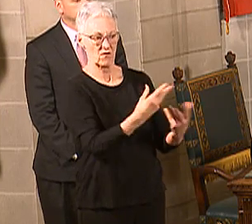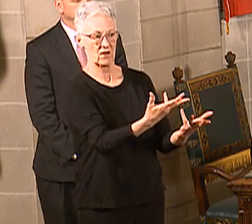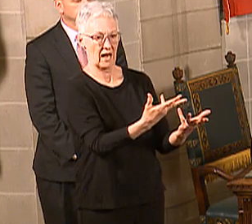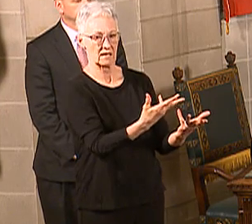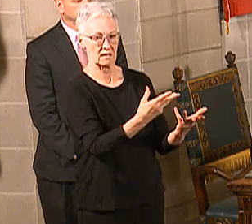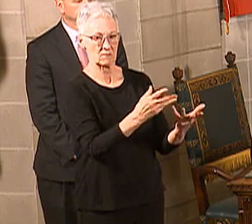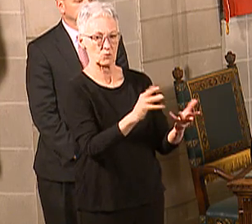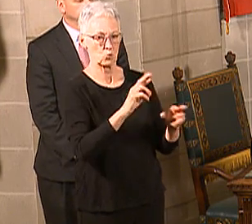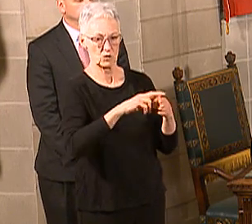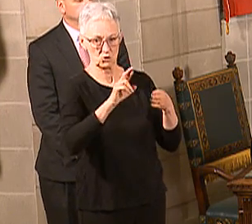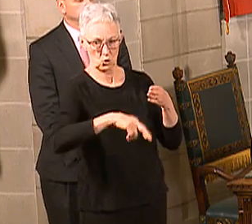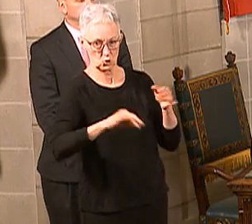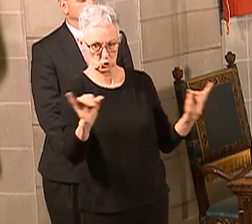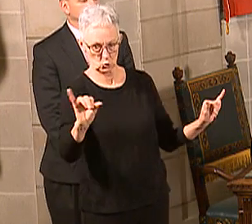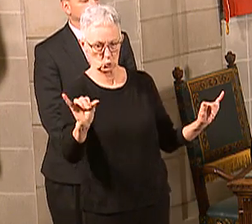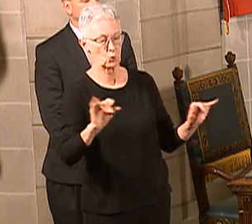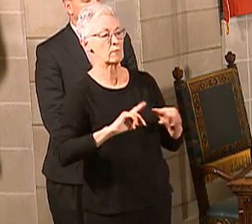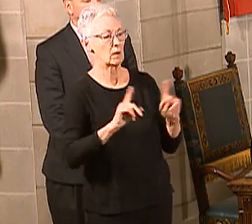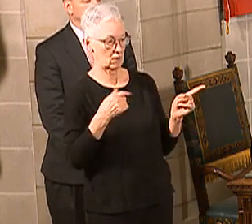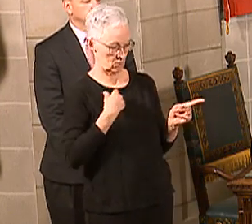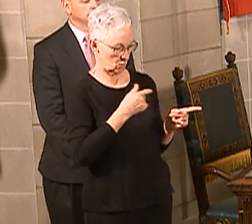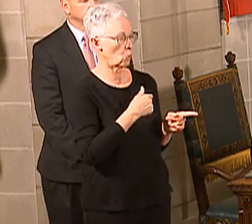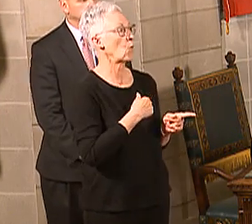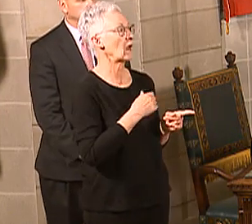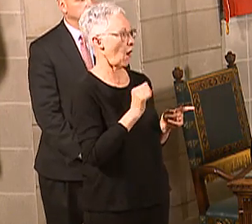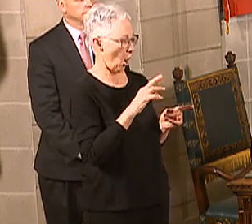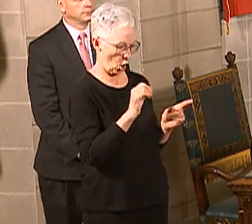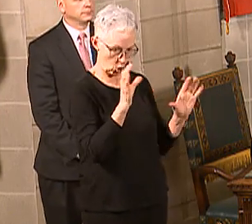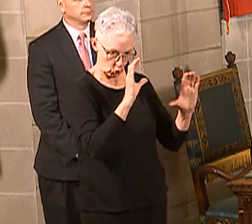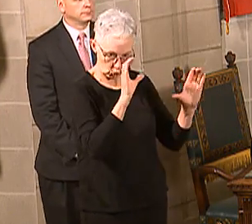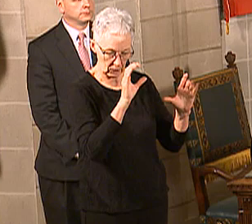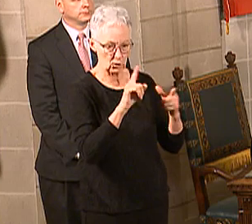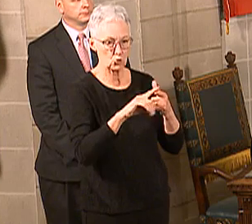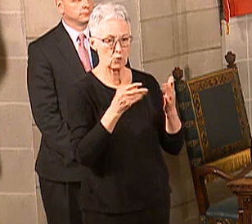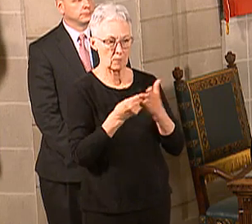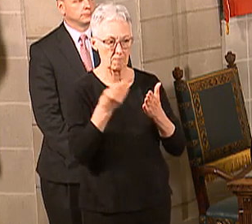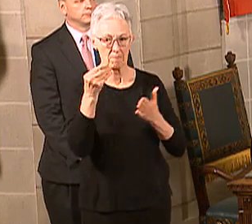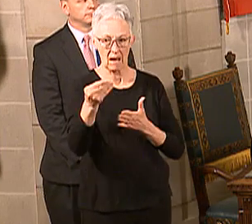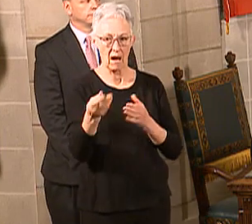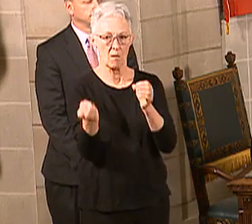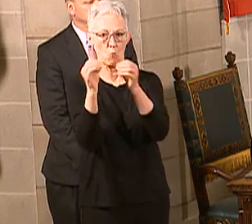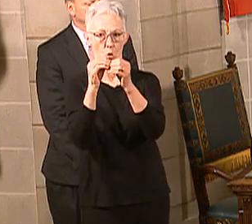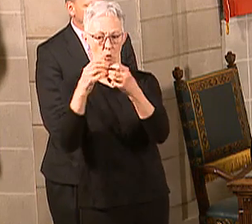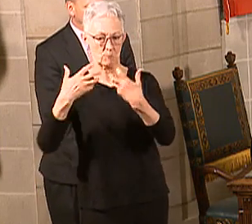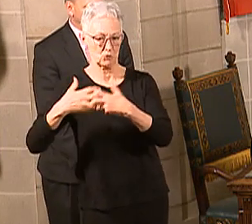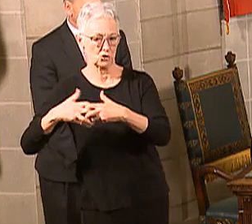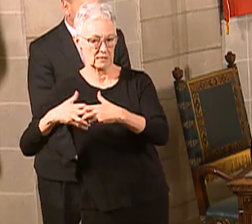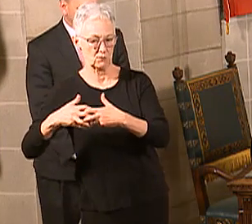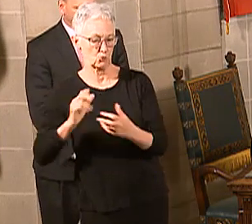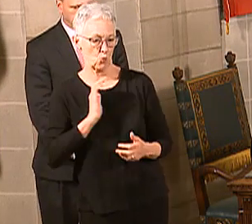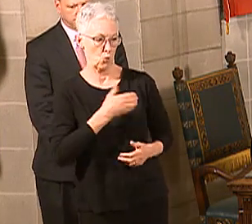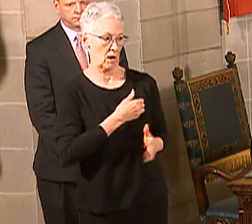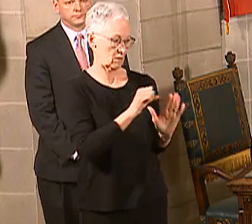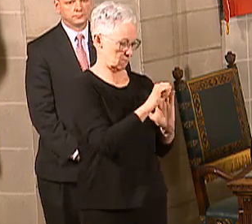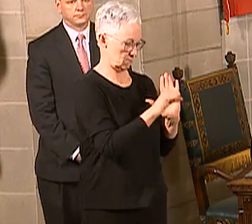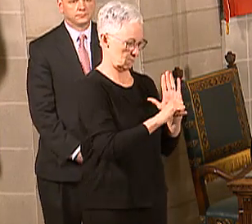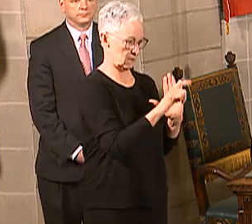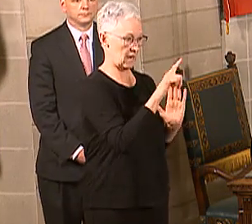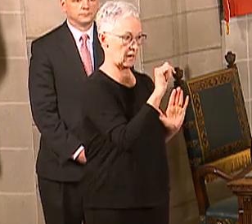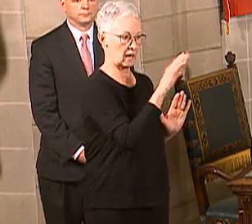looking to expand that, whether it's buying additional machines, which you can imagine are going to be on back order and it's going to take a while to get, whether it's